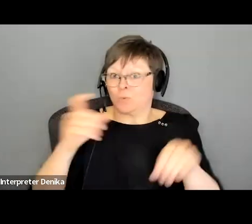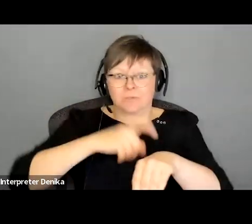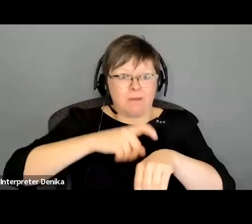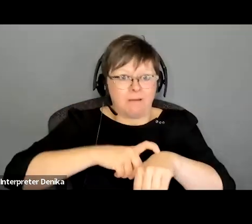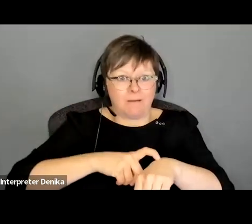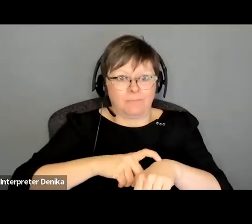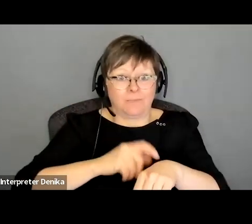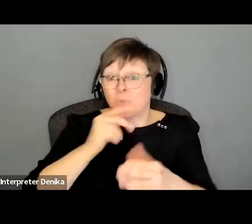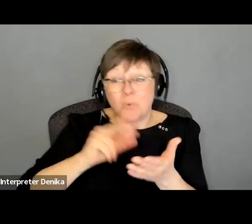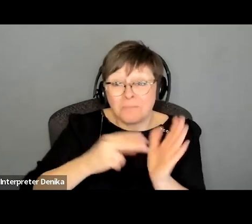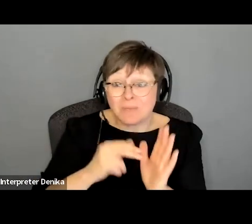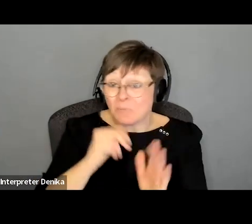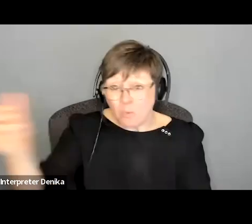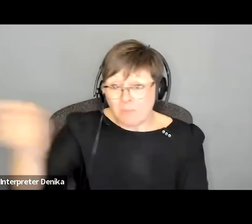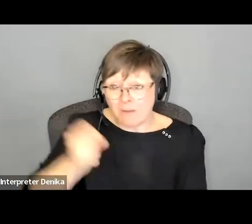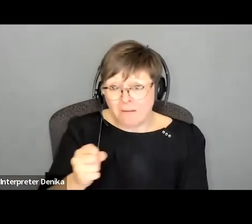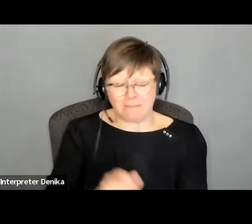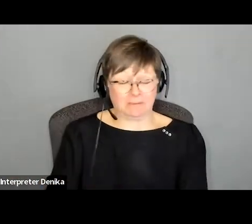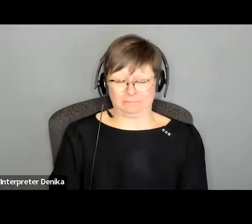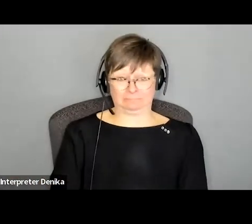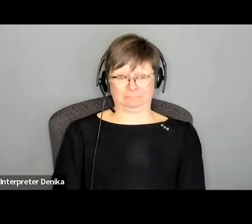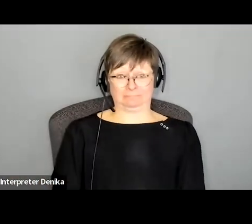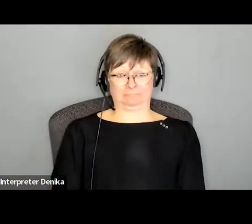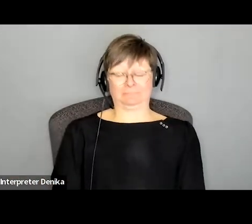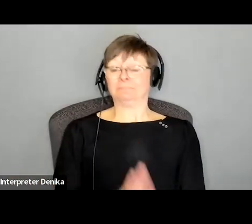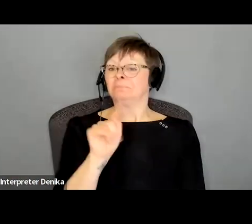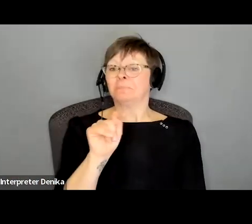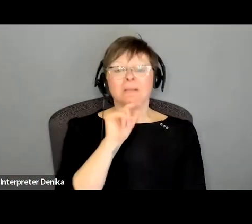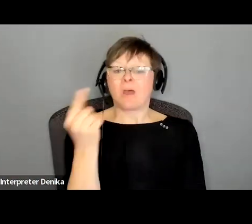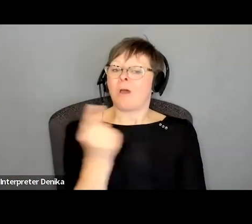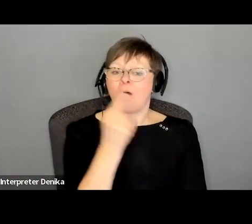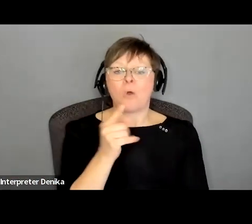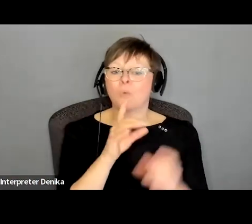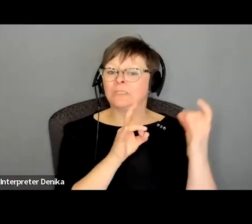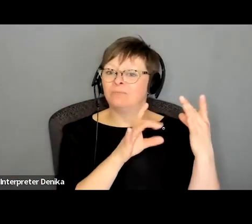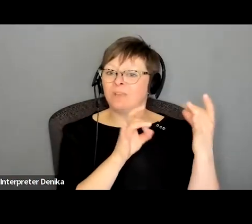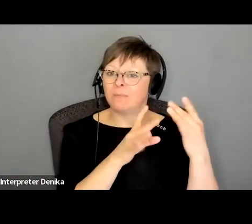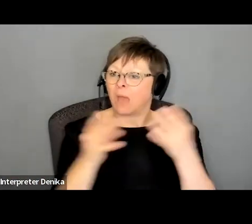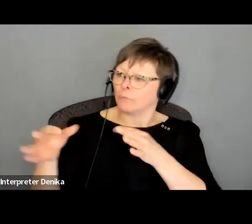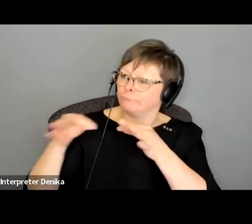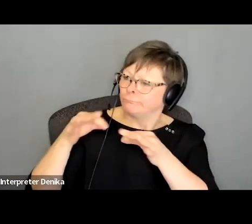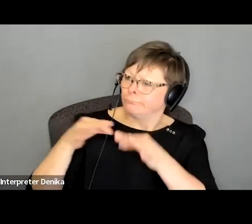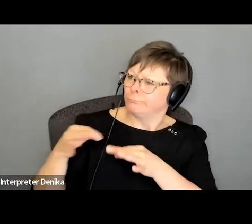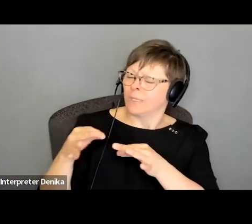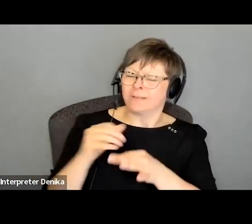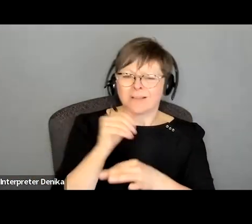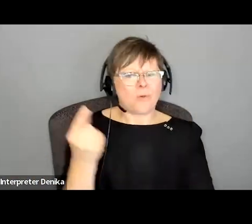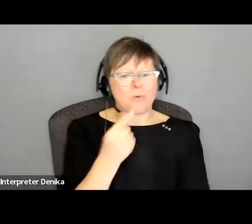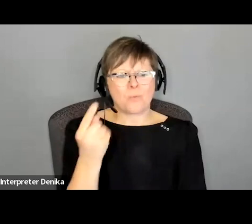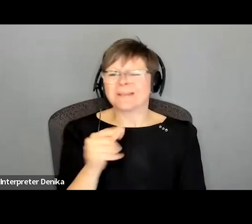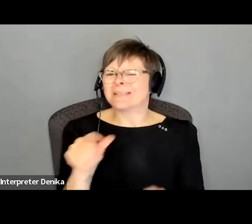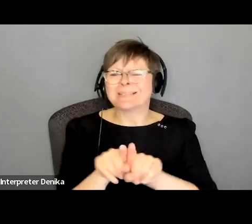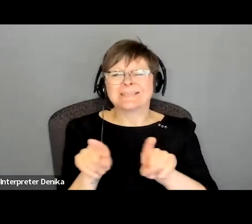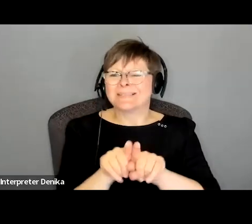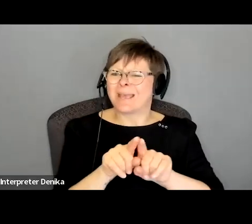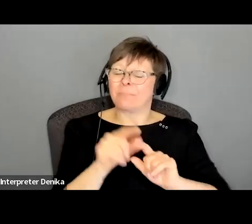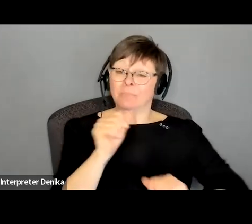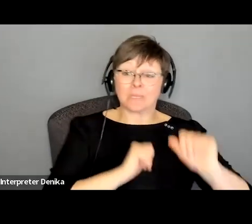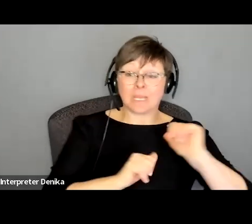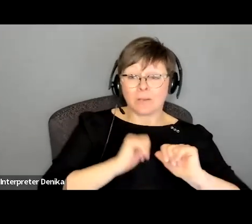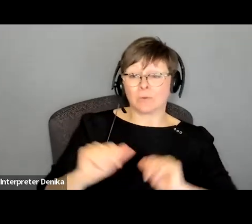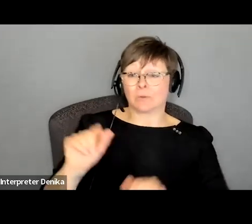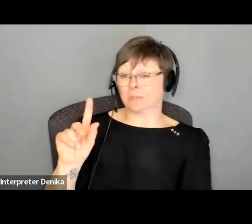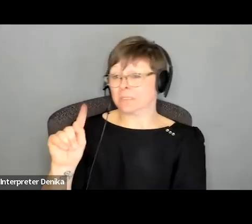recall but you don't always get that feedback and you can't and it's the same in theater as it is with tv and film